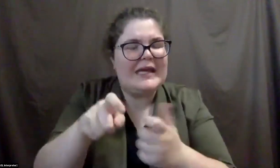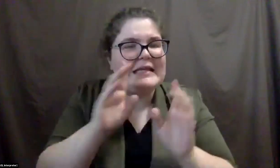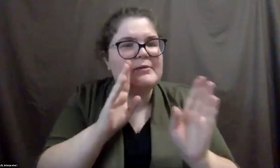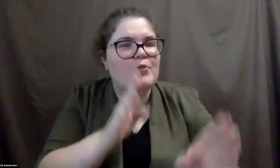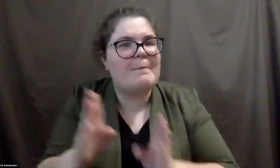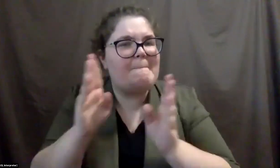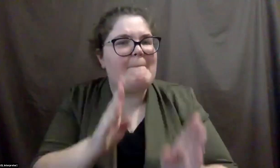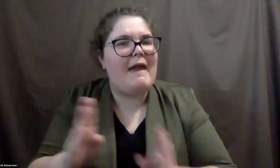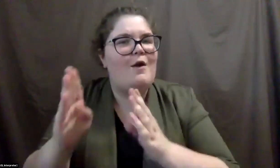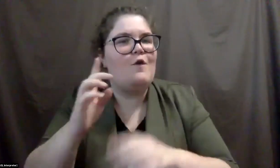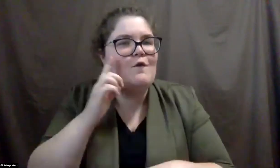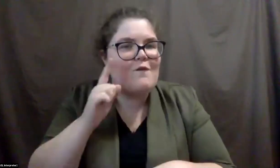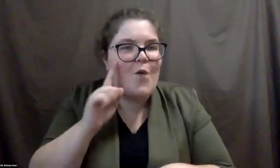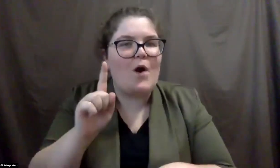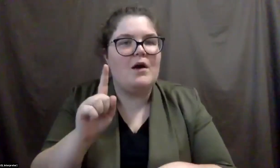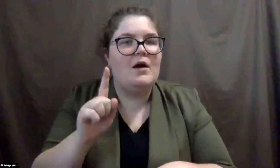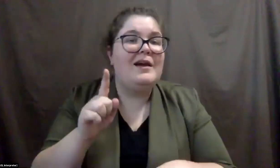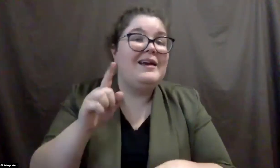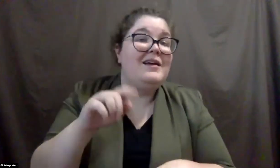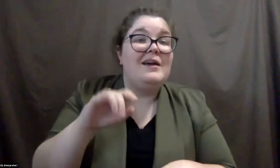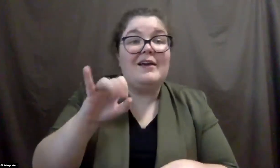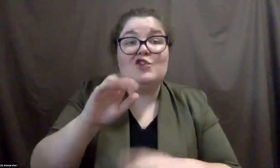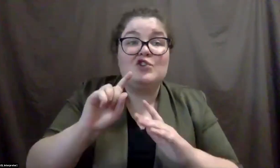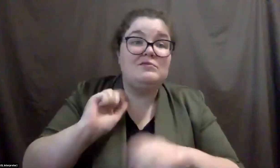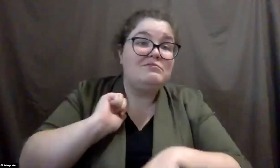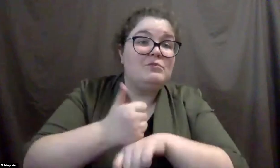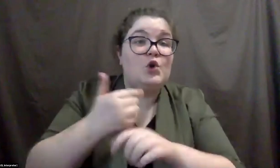thinking about a new program or new offering to the public?